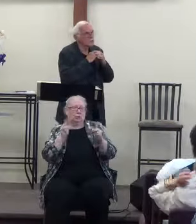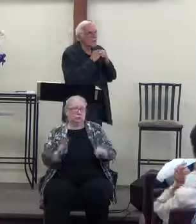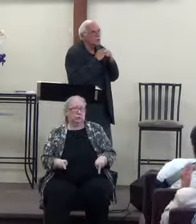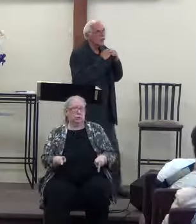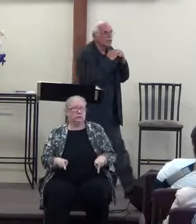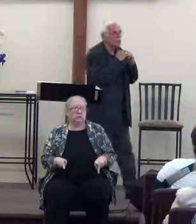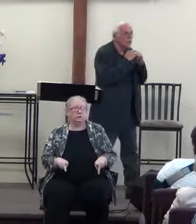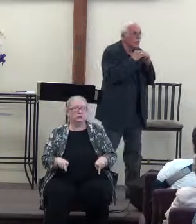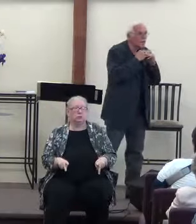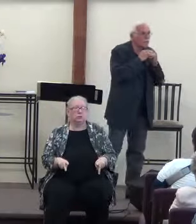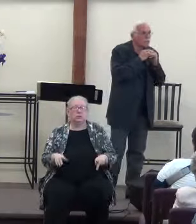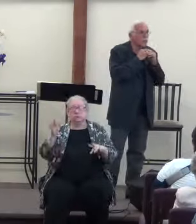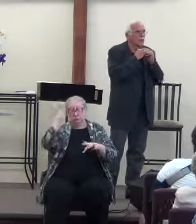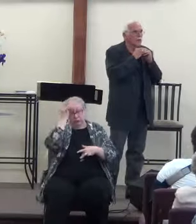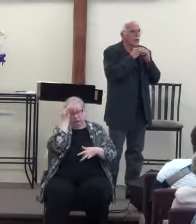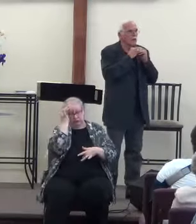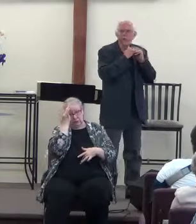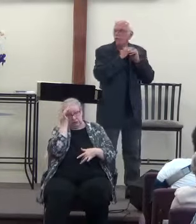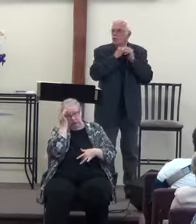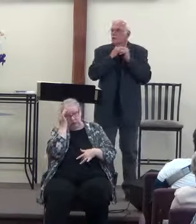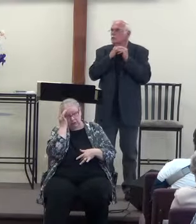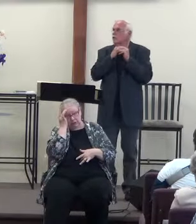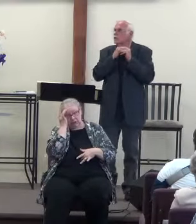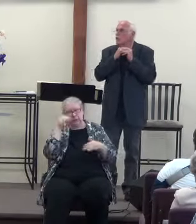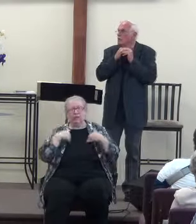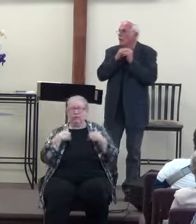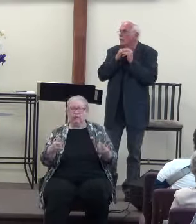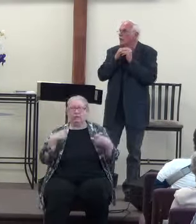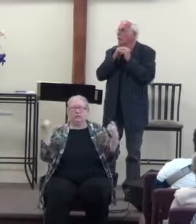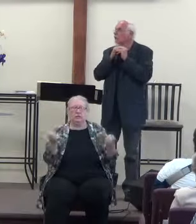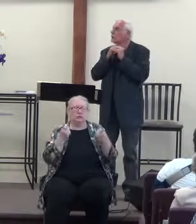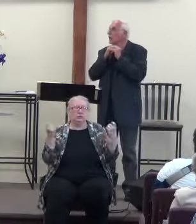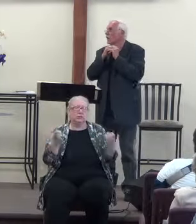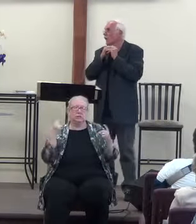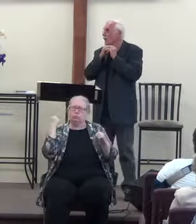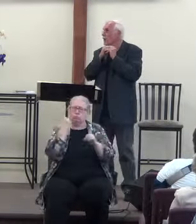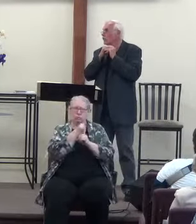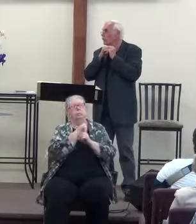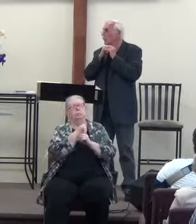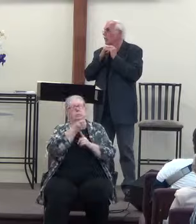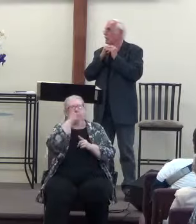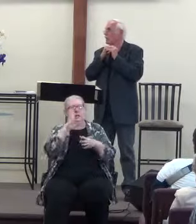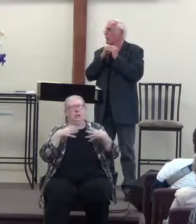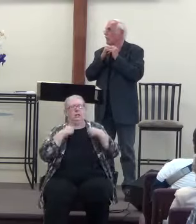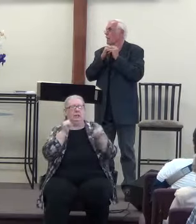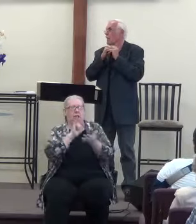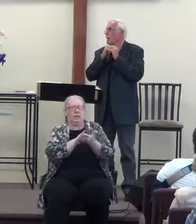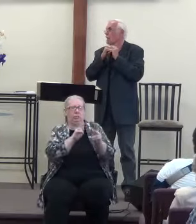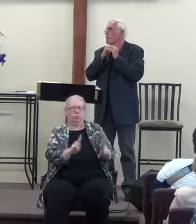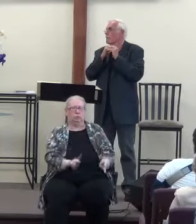was actually sick, and they confessed their sin, and instantly got healed over it.